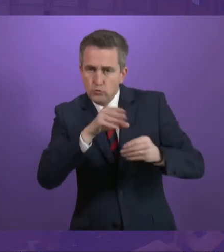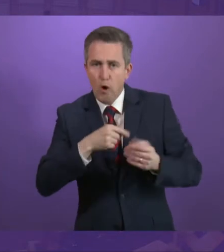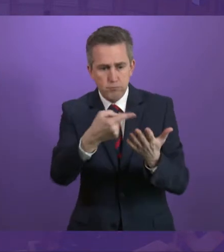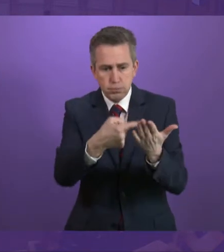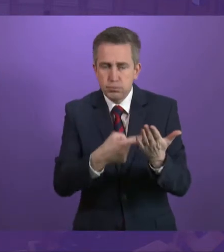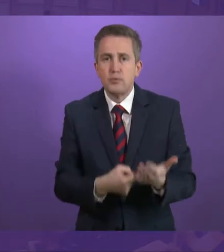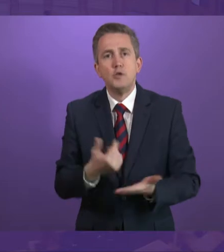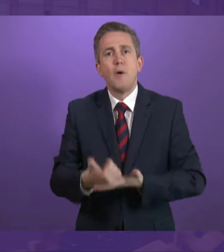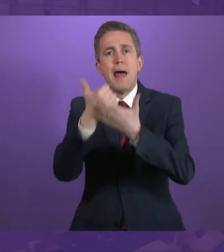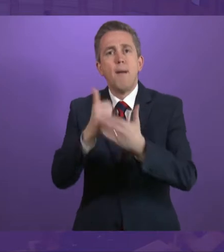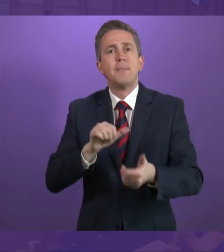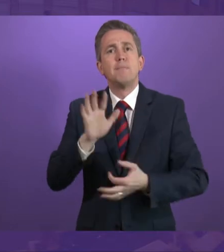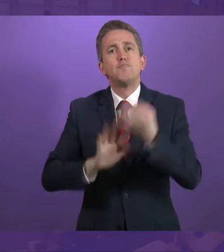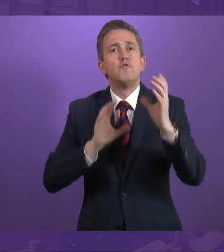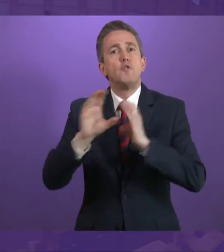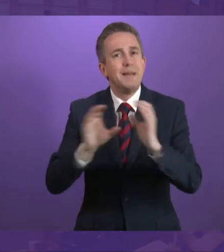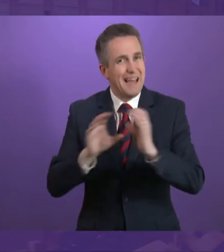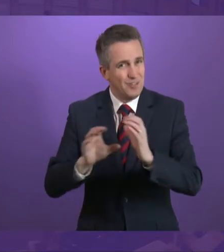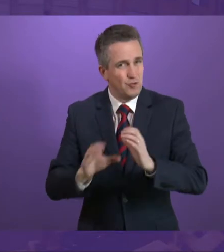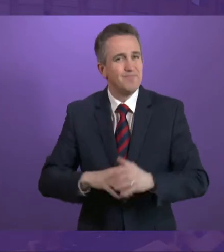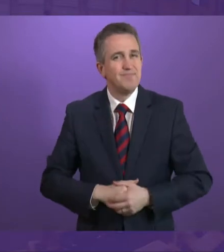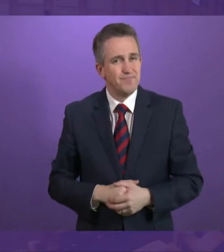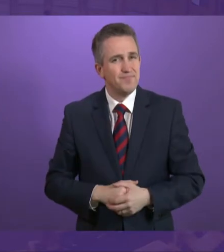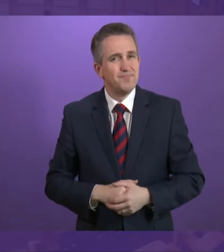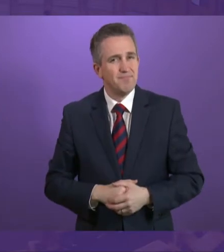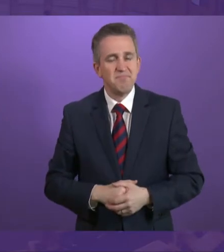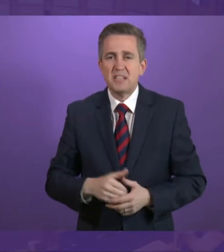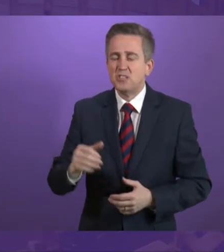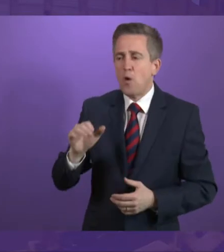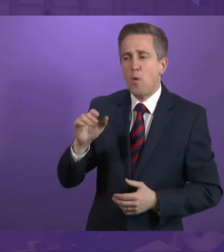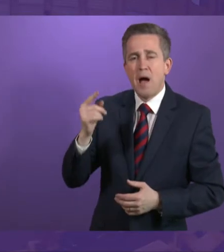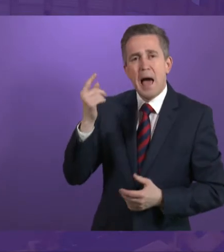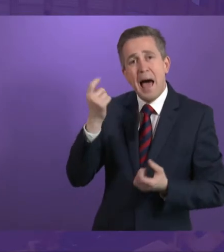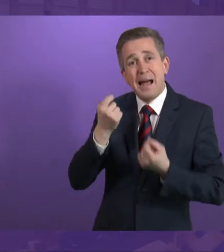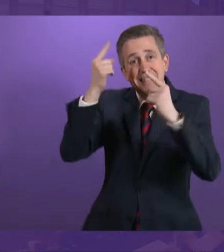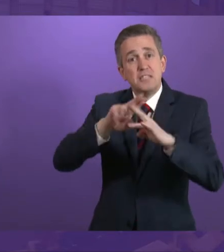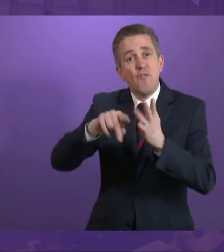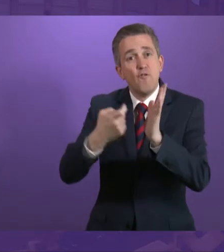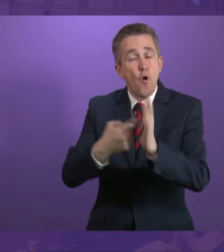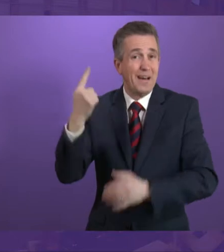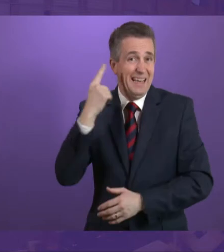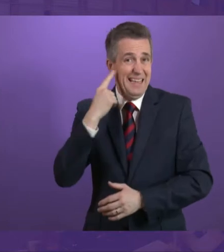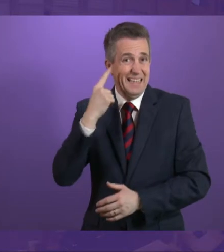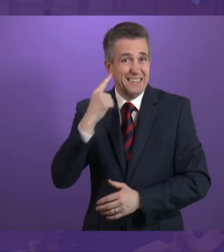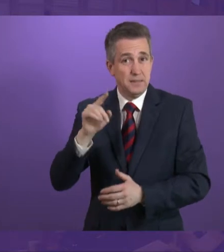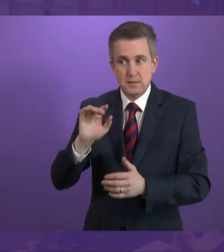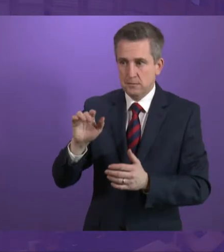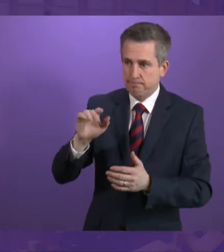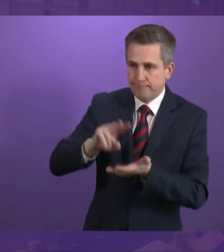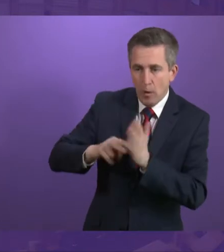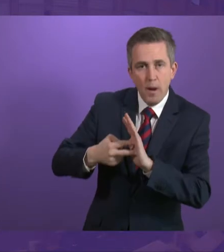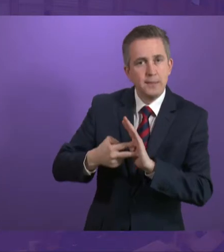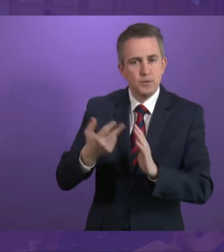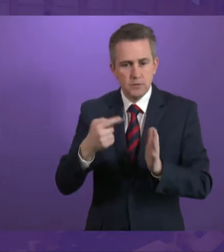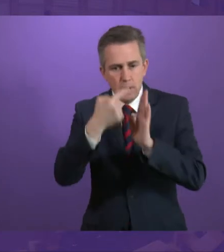full potential. Deputy Presiding Officer, I echo Ideas for EAS hopes that this protocol will be adopted right across